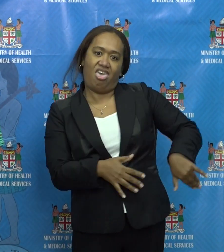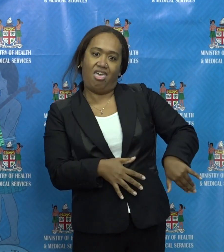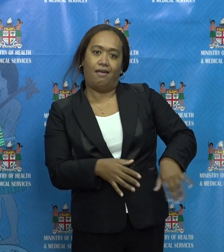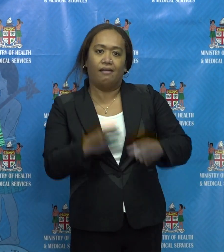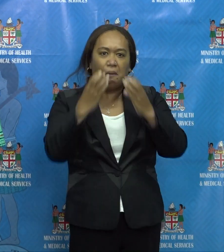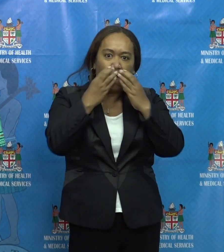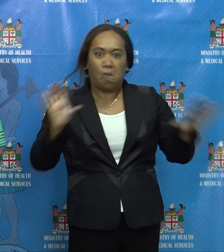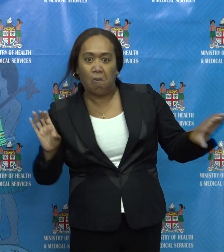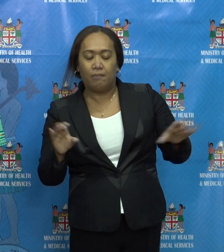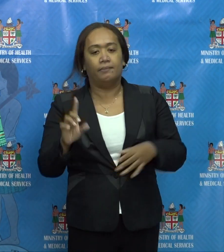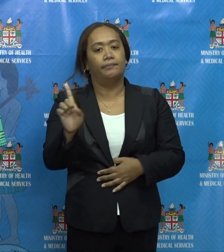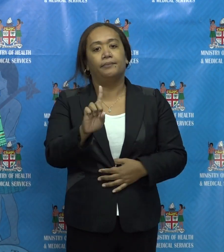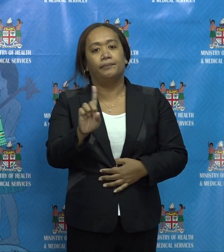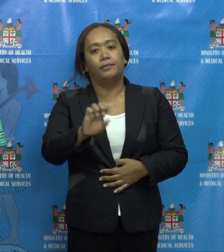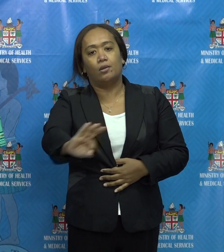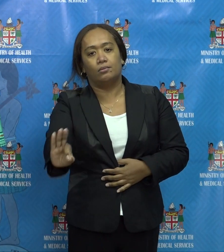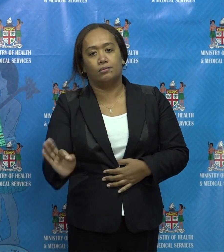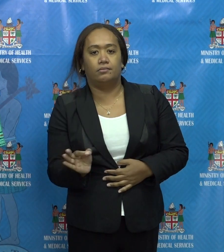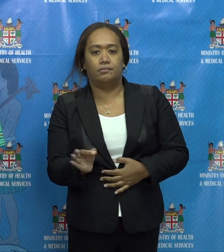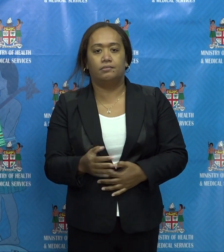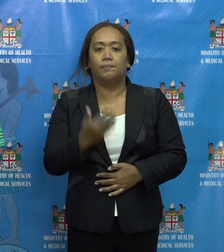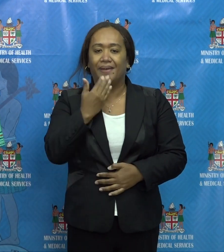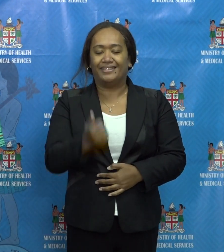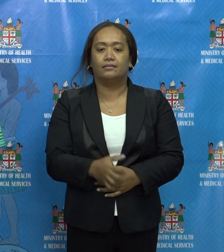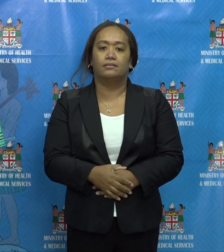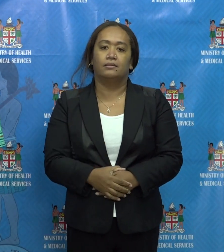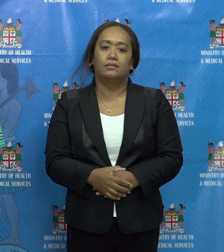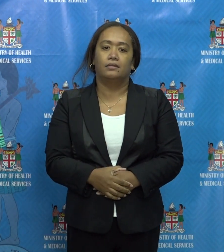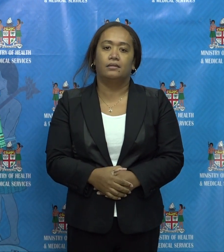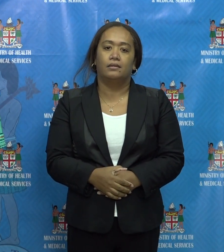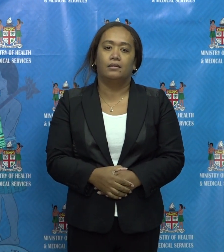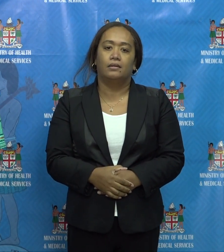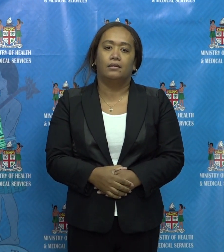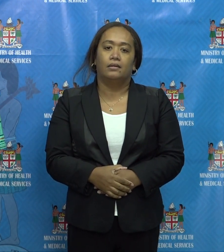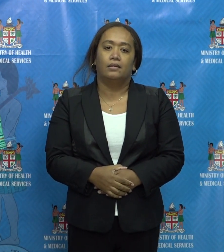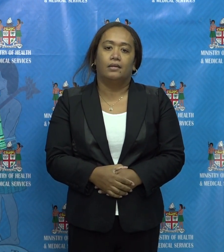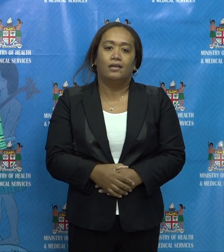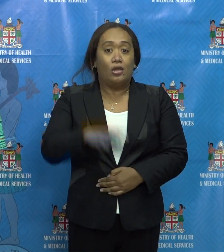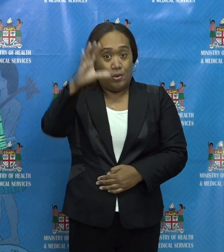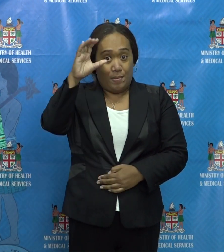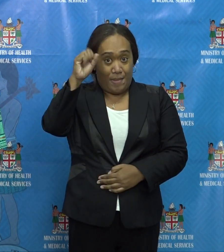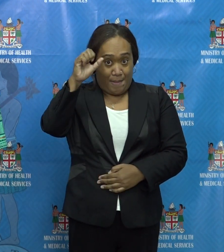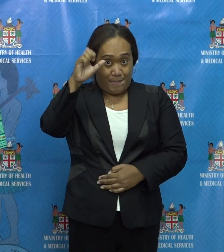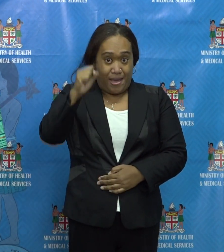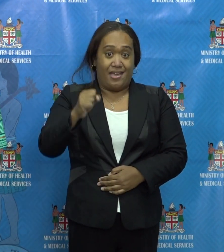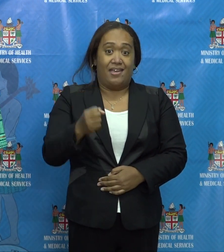in place. At its close, the curfew will have lasted 56 hours.